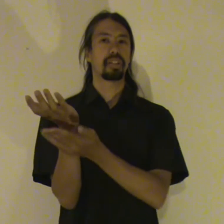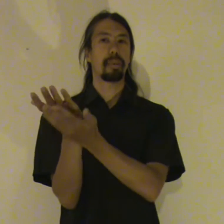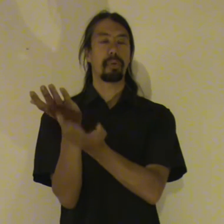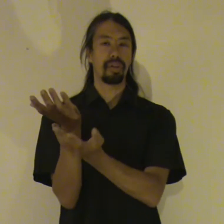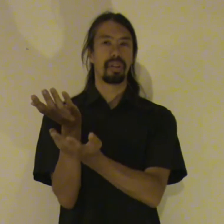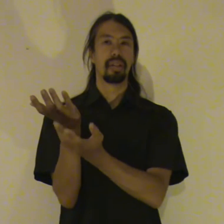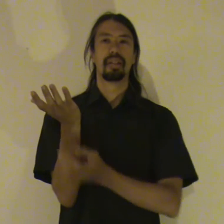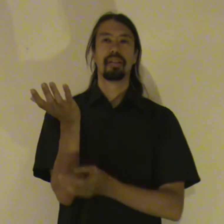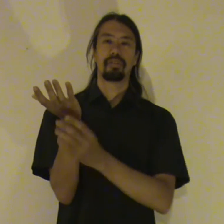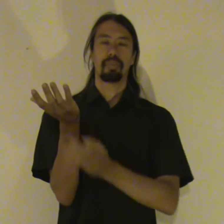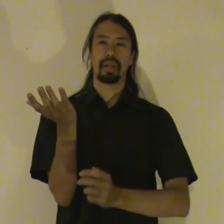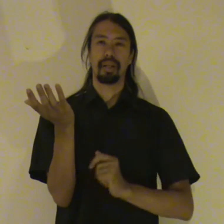separate from the client.